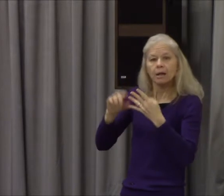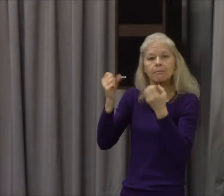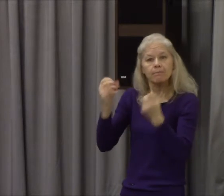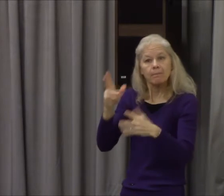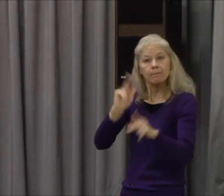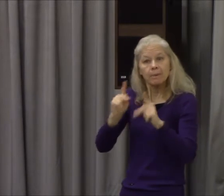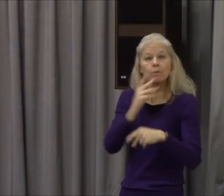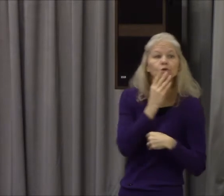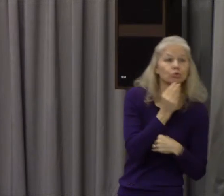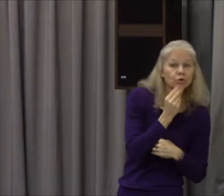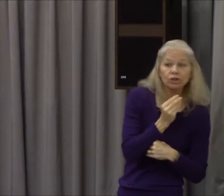he writes